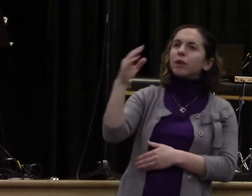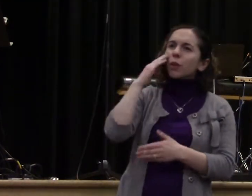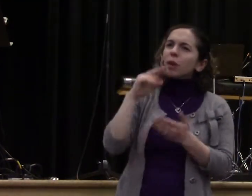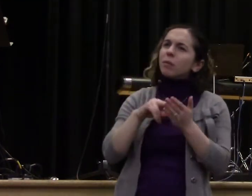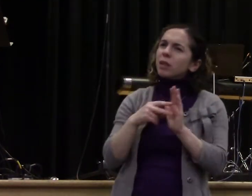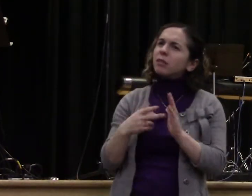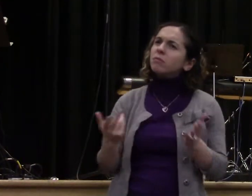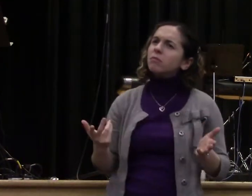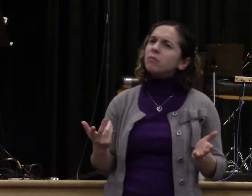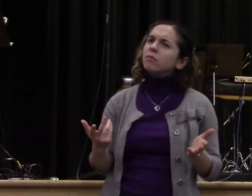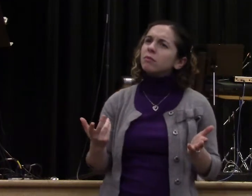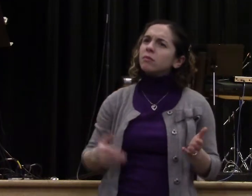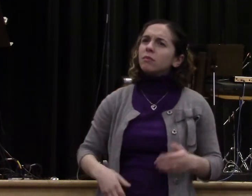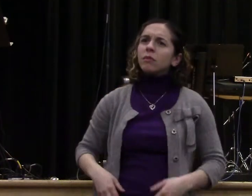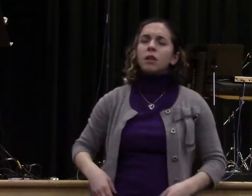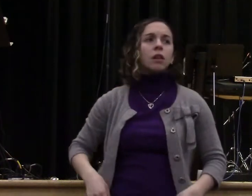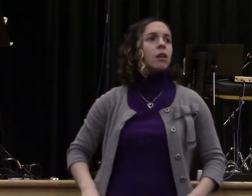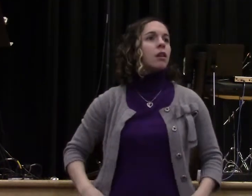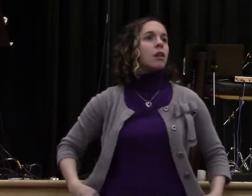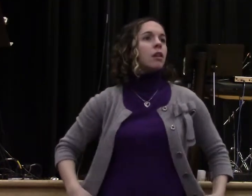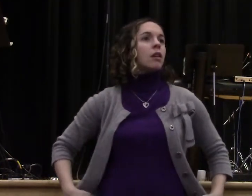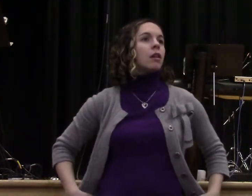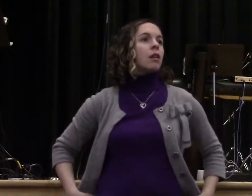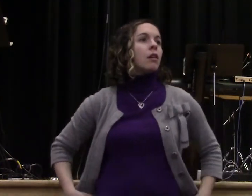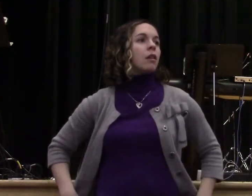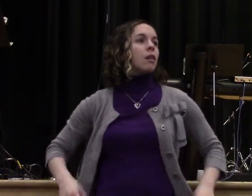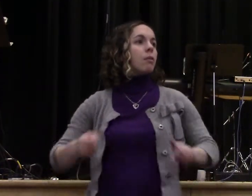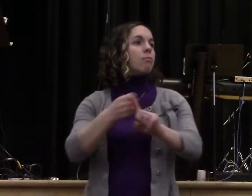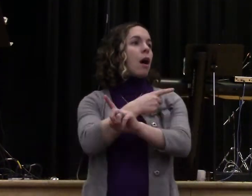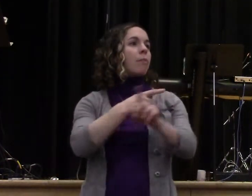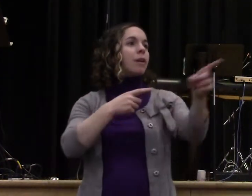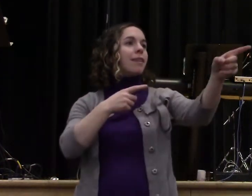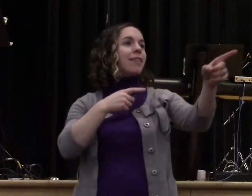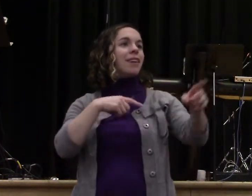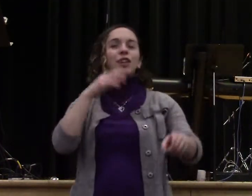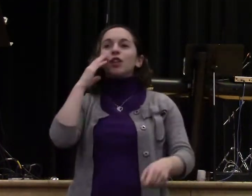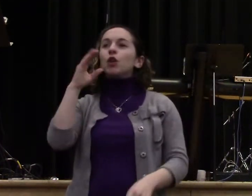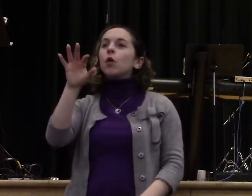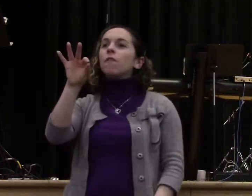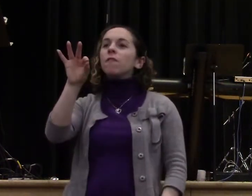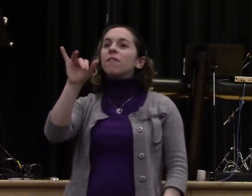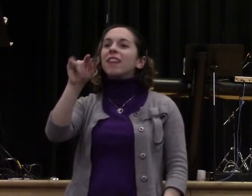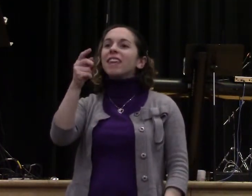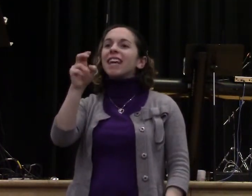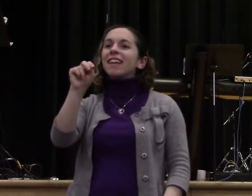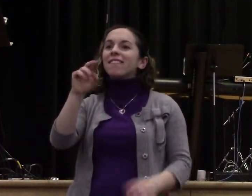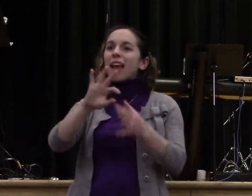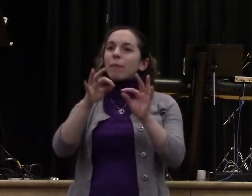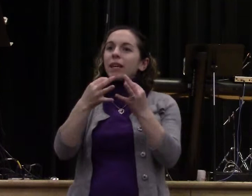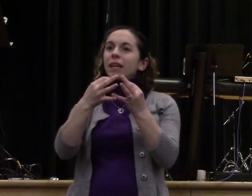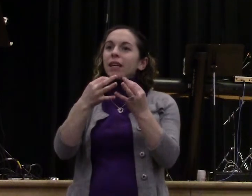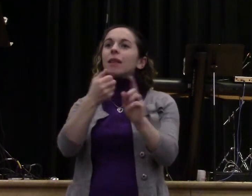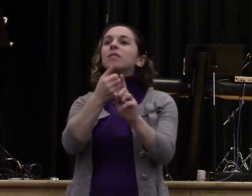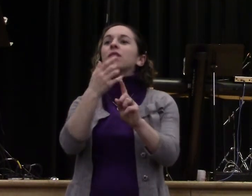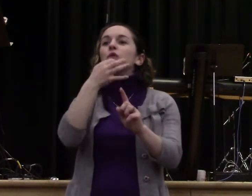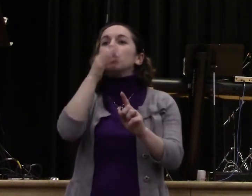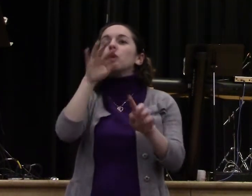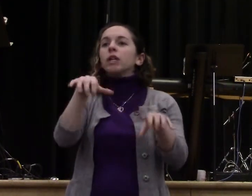to adapt another kid? Yes. Don't you have enough mess already? Hallelujah. How about Judy